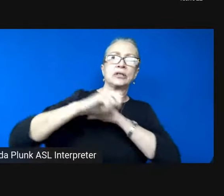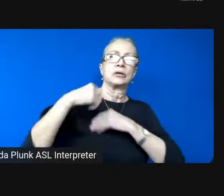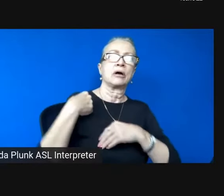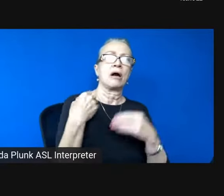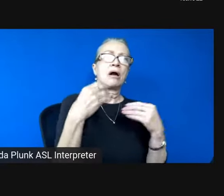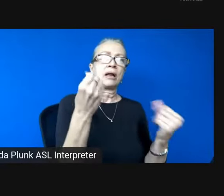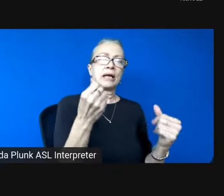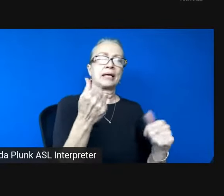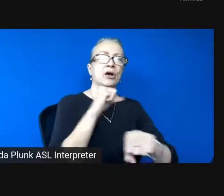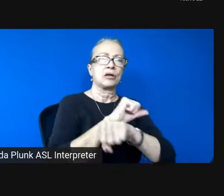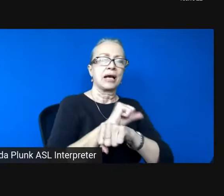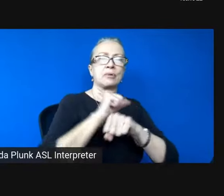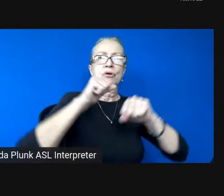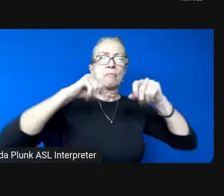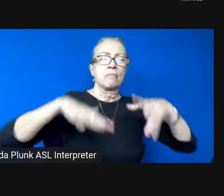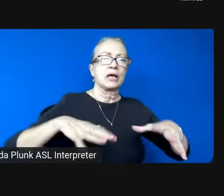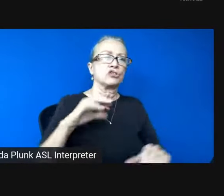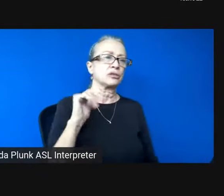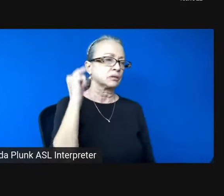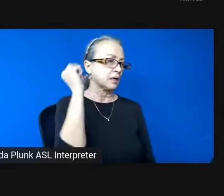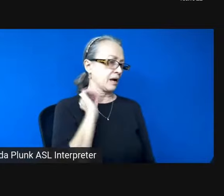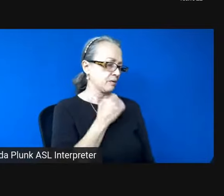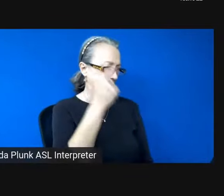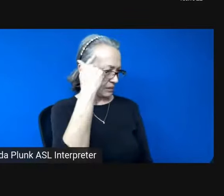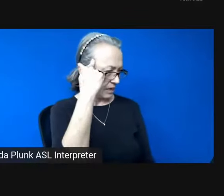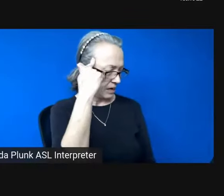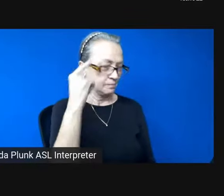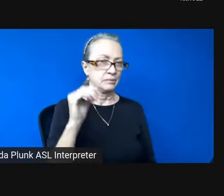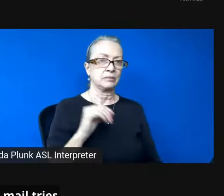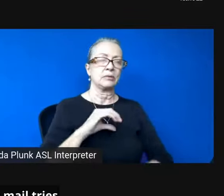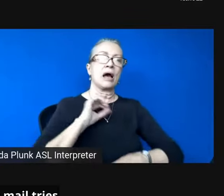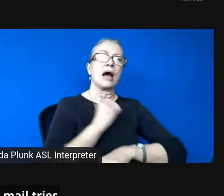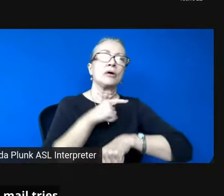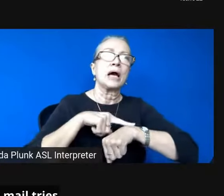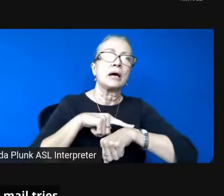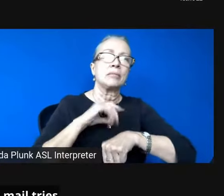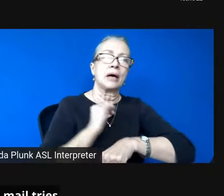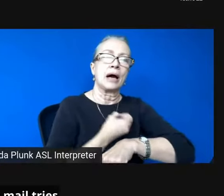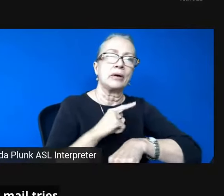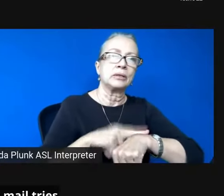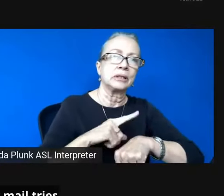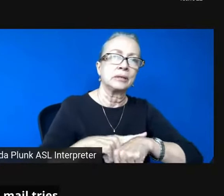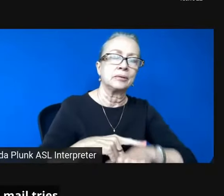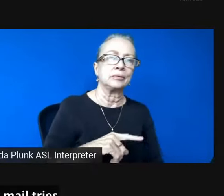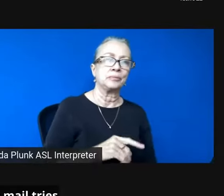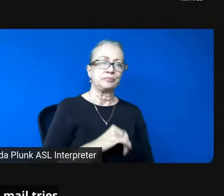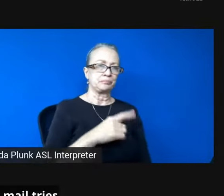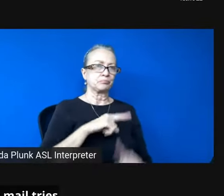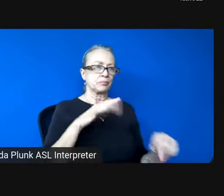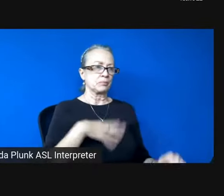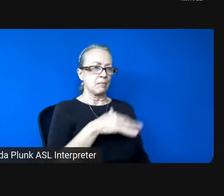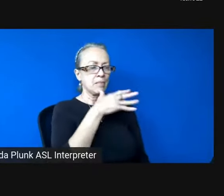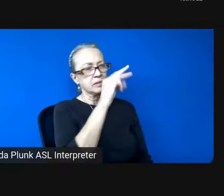magic, our minds, our time, our time. But all my mother's mail tries to tell her what she owes.